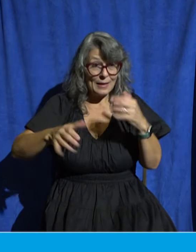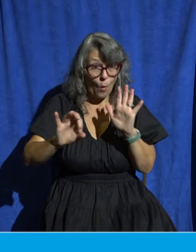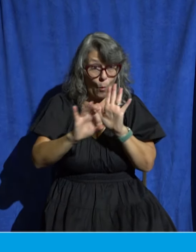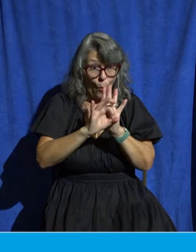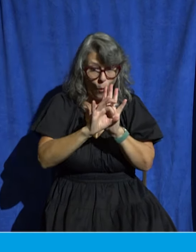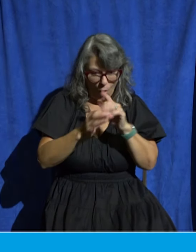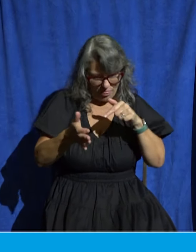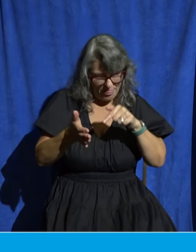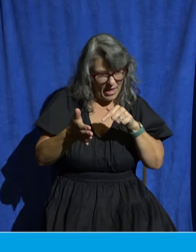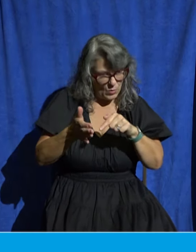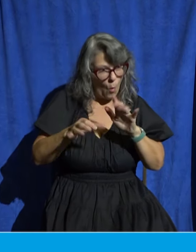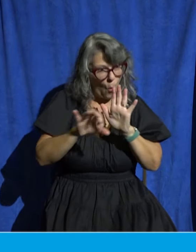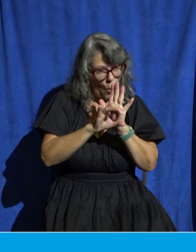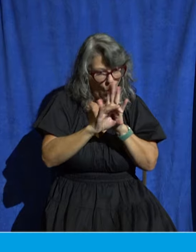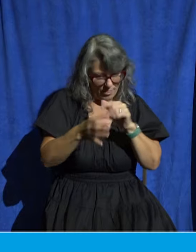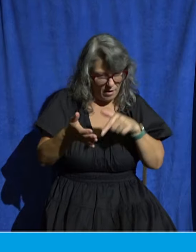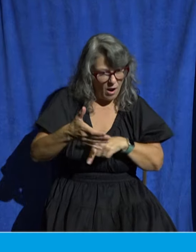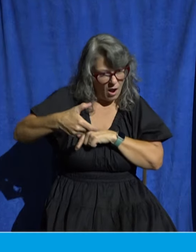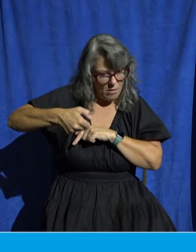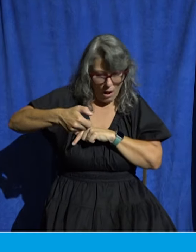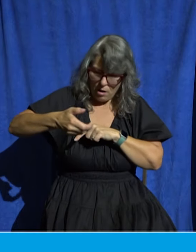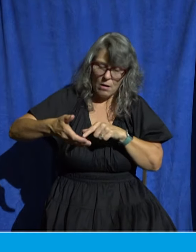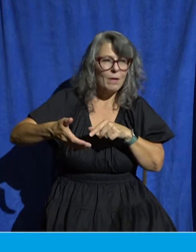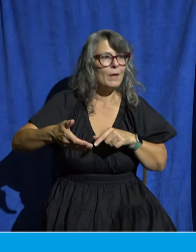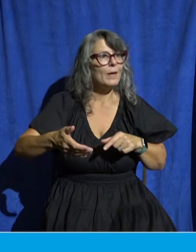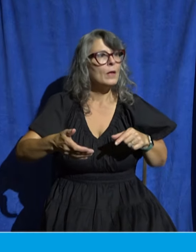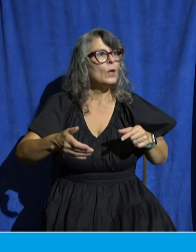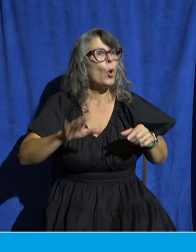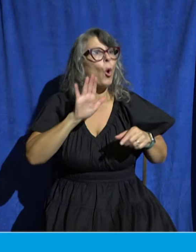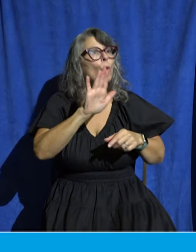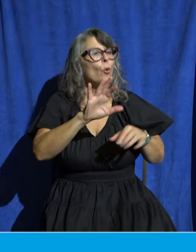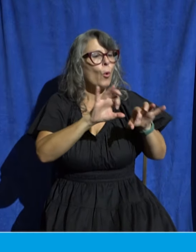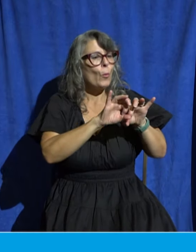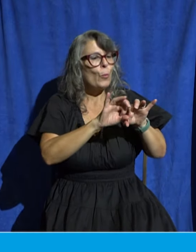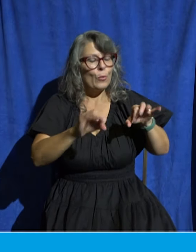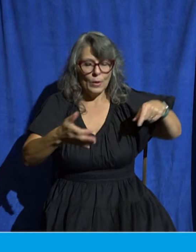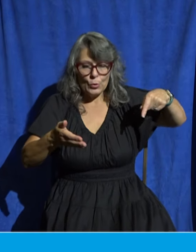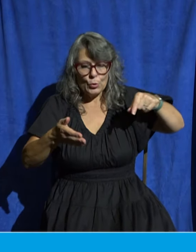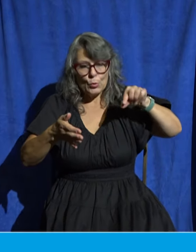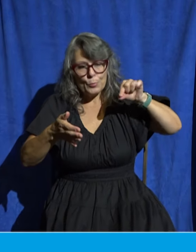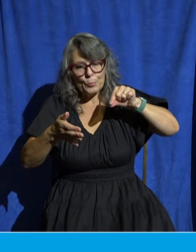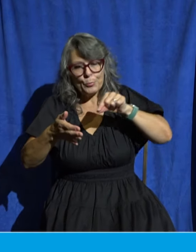hole right there? It's like, yeah. He goes, put the tip in there. It cuts it right off.